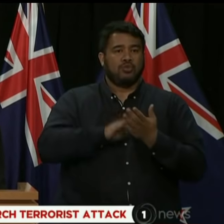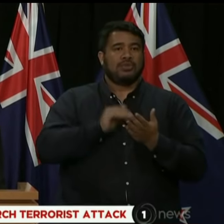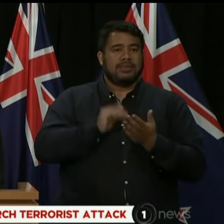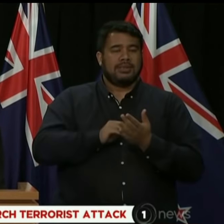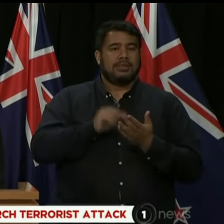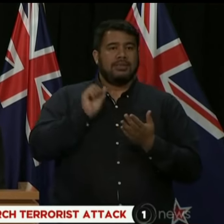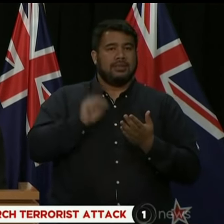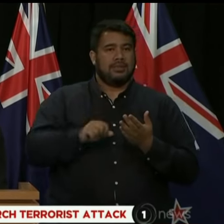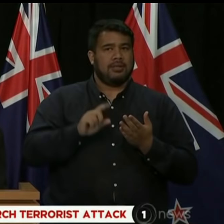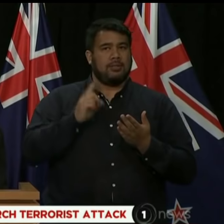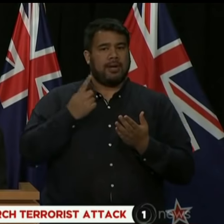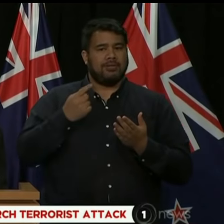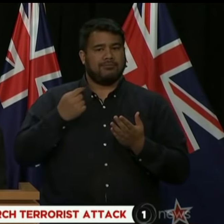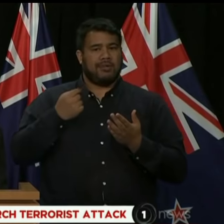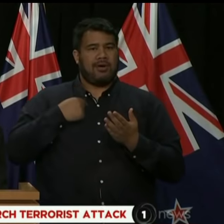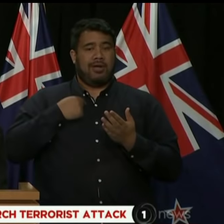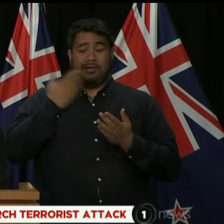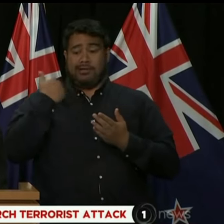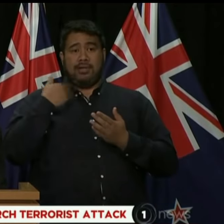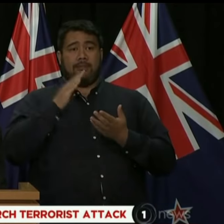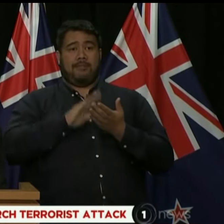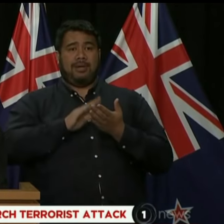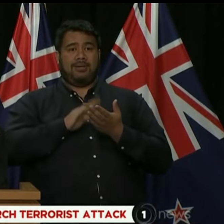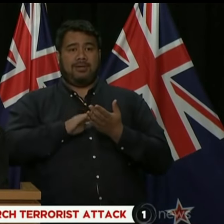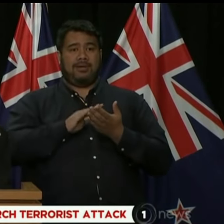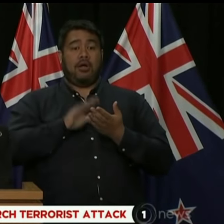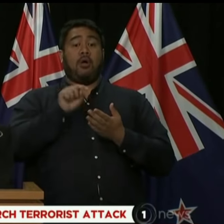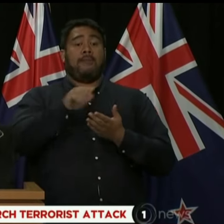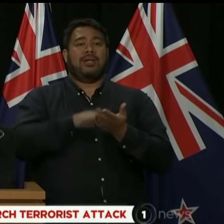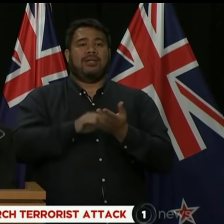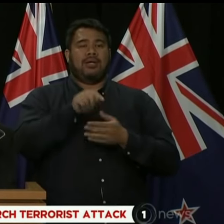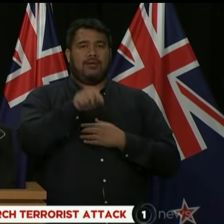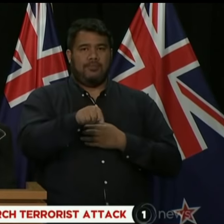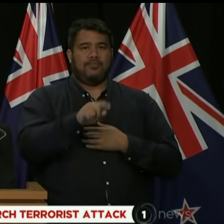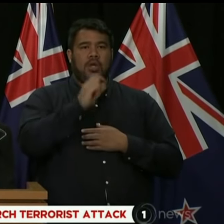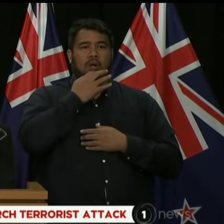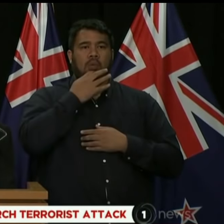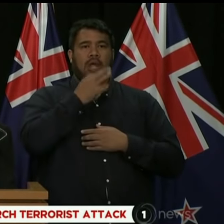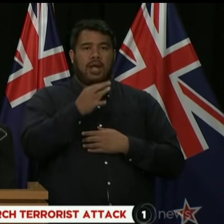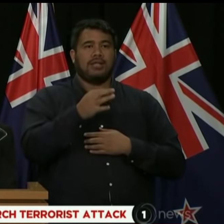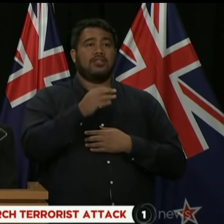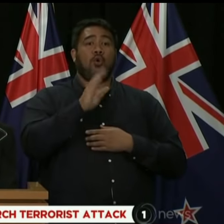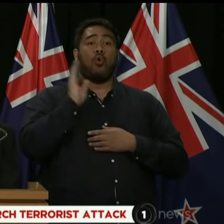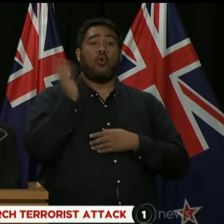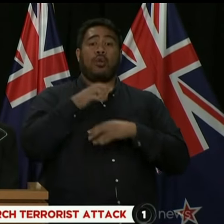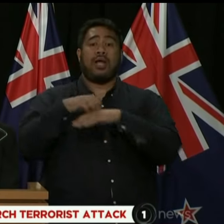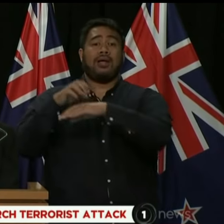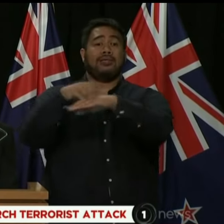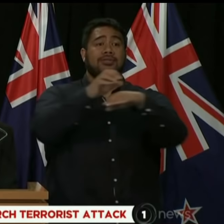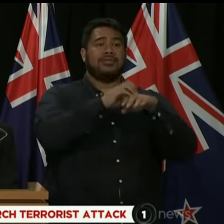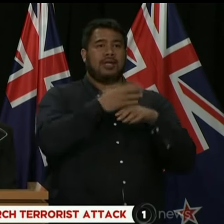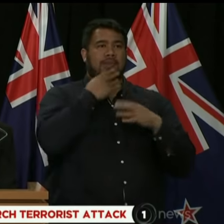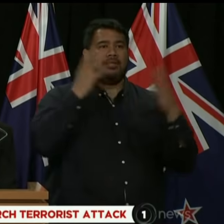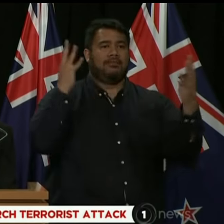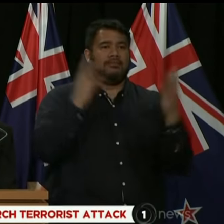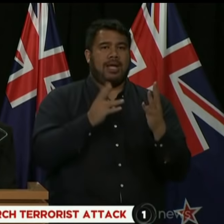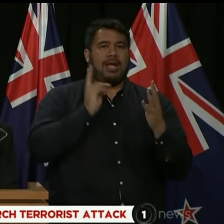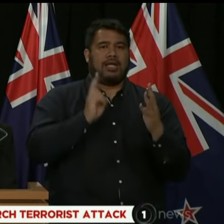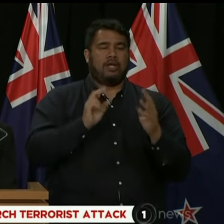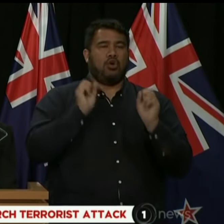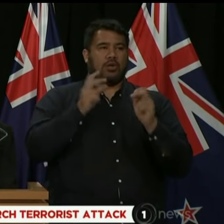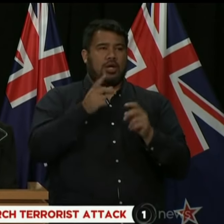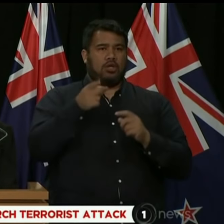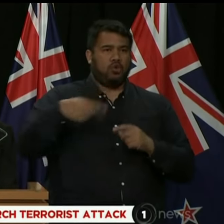But I've asked on Monday to reconvene again, reconvene all those agencies who will be able to piece